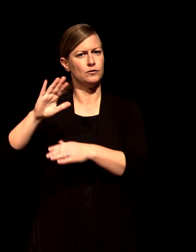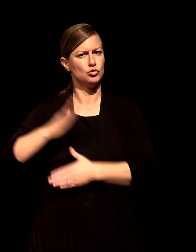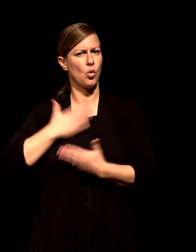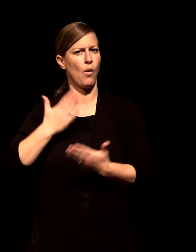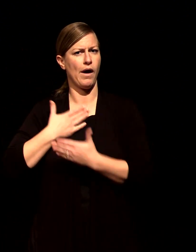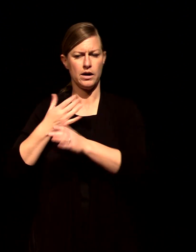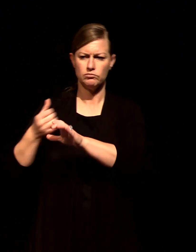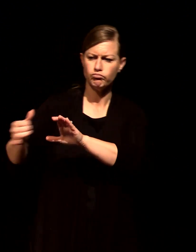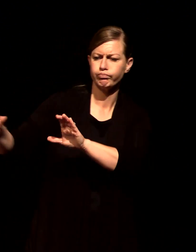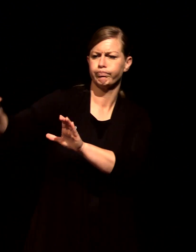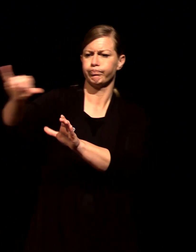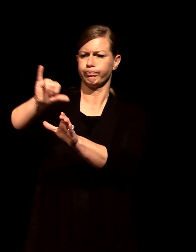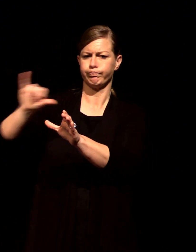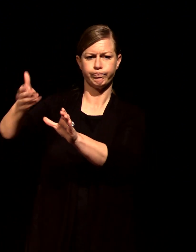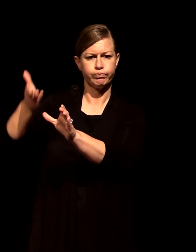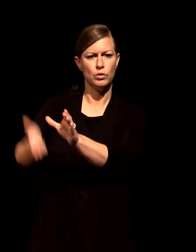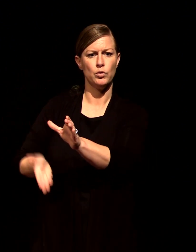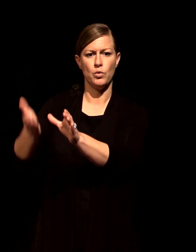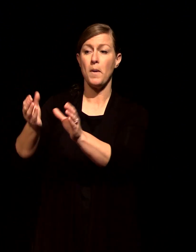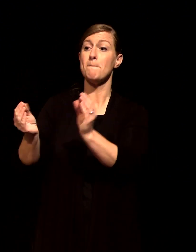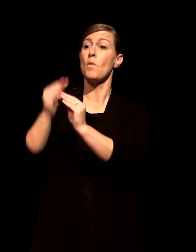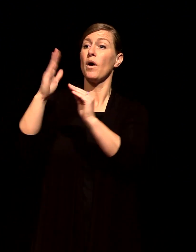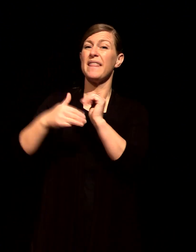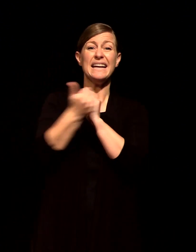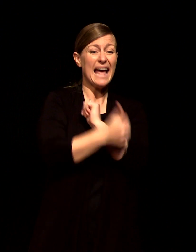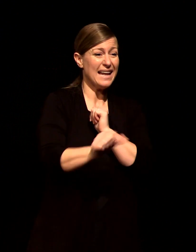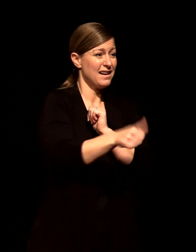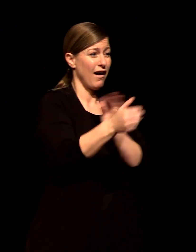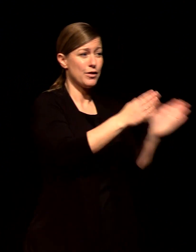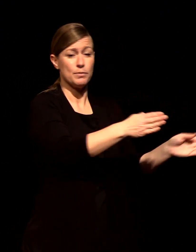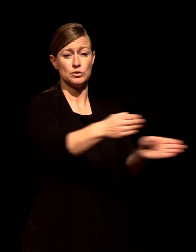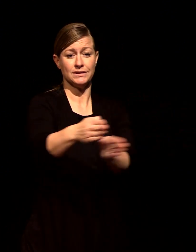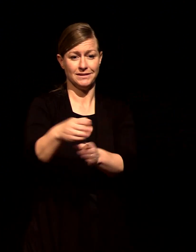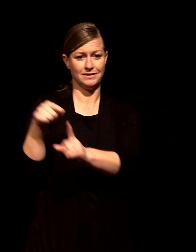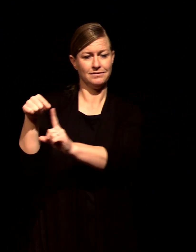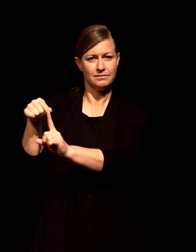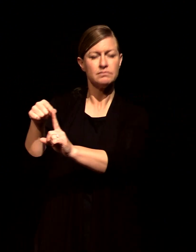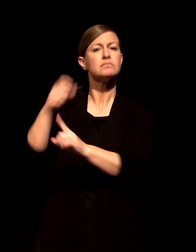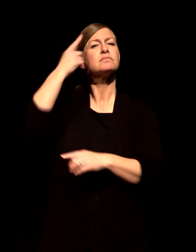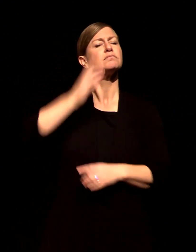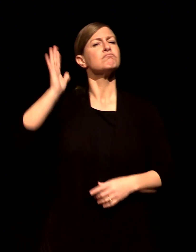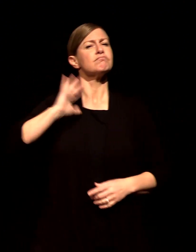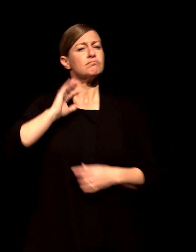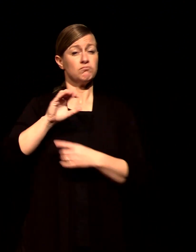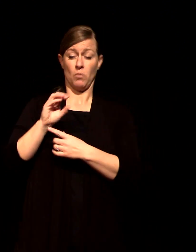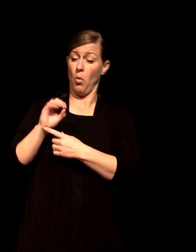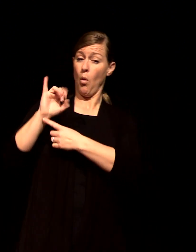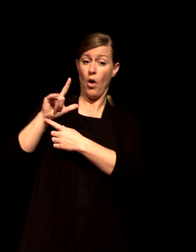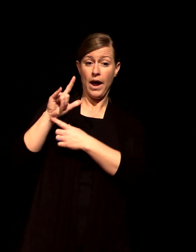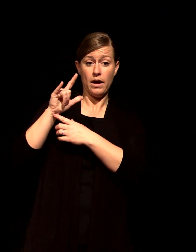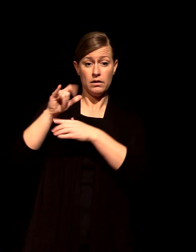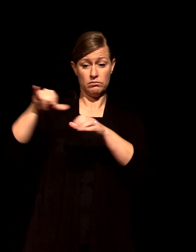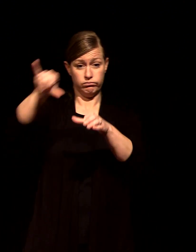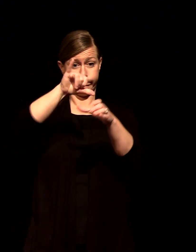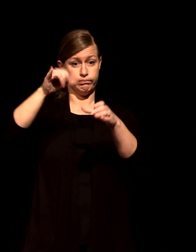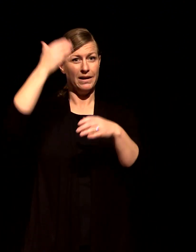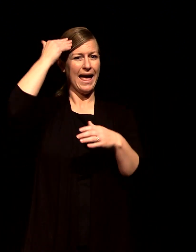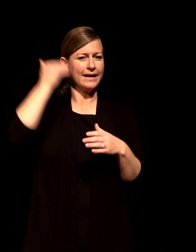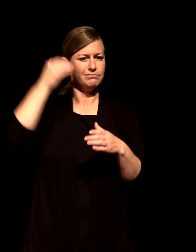consecrated to their offices by the oil being poured over their head and it was to symbolize the abundance of God and the blessing